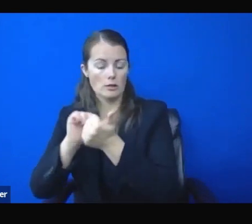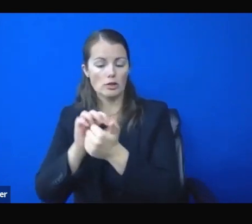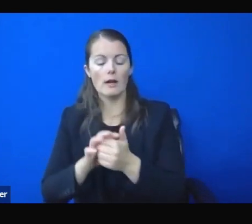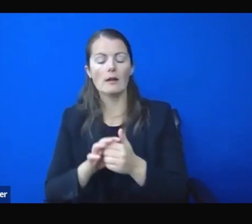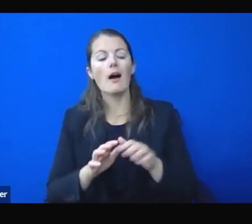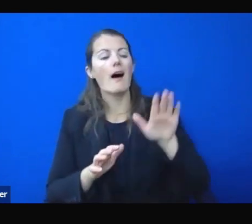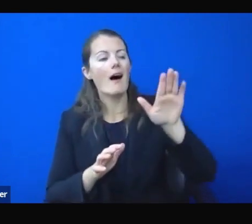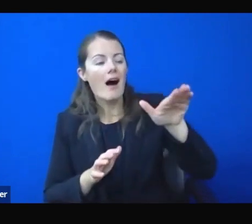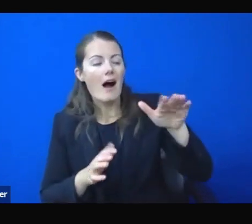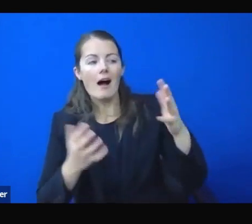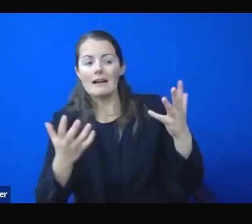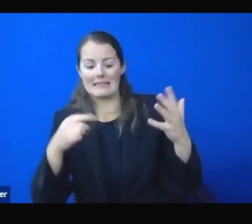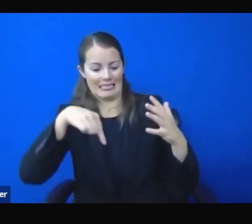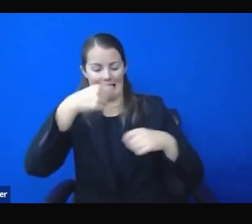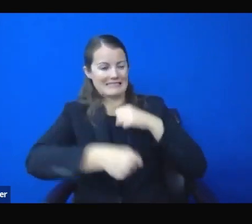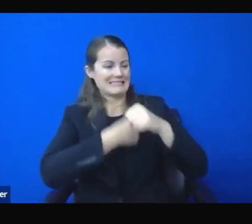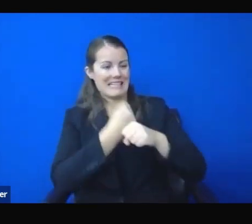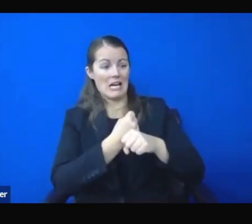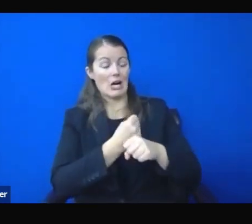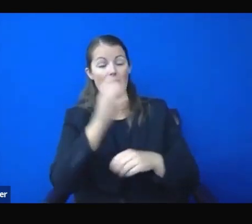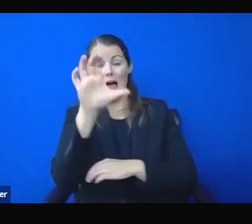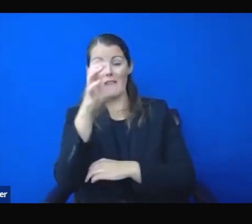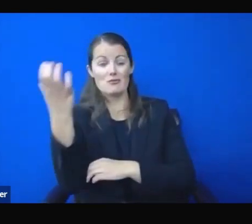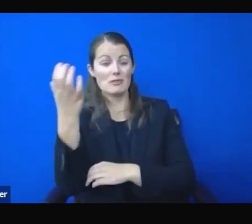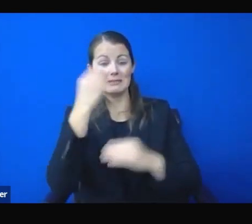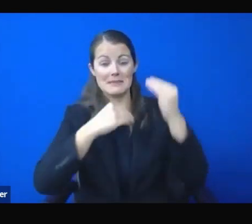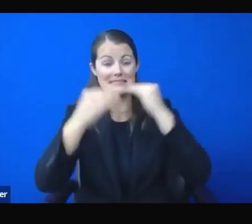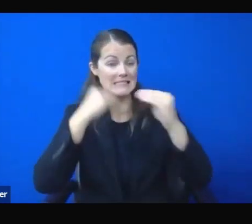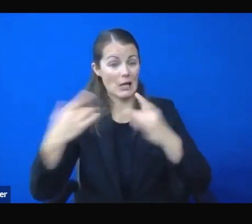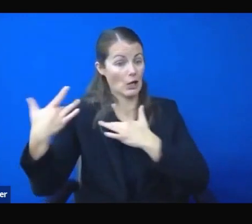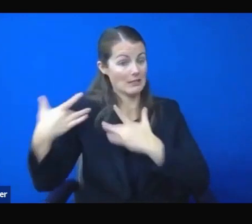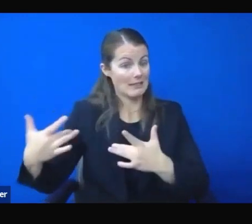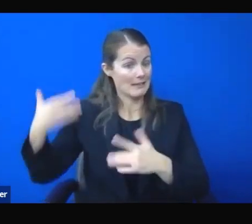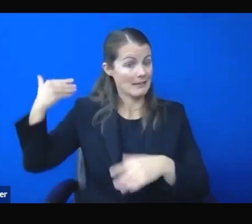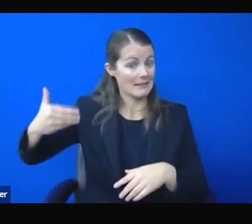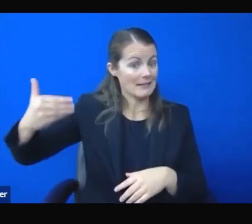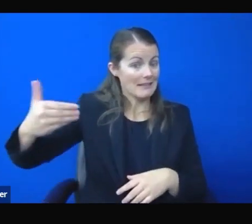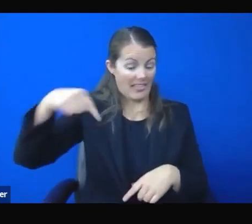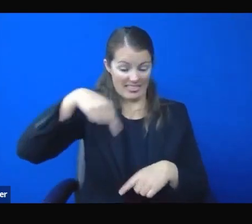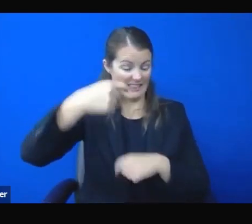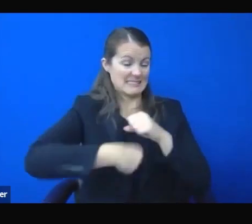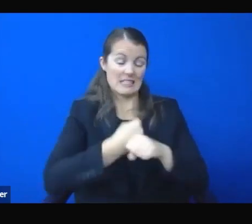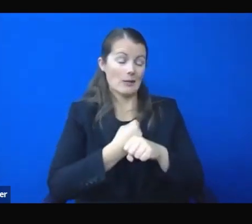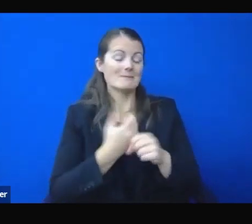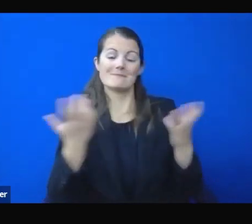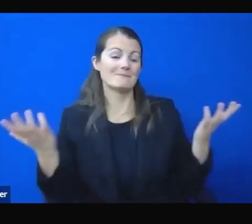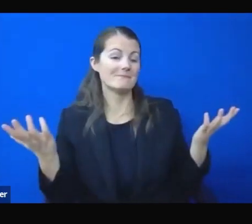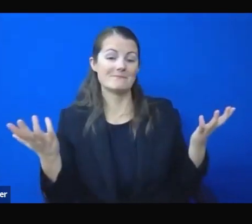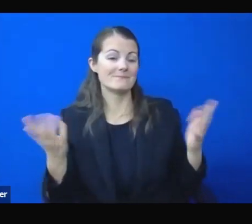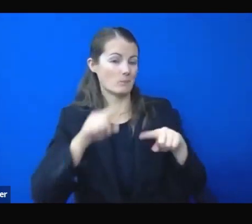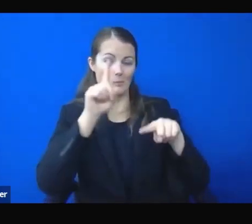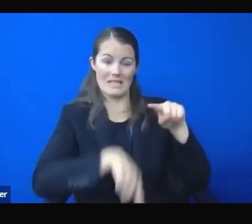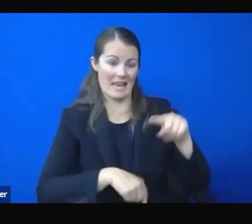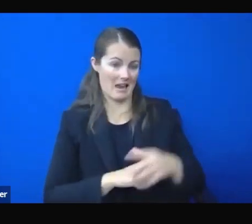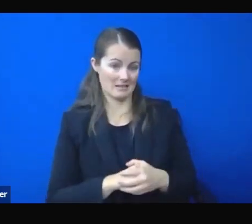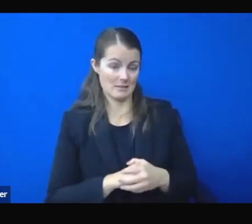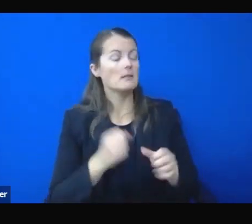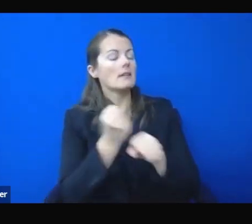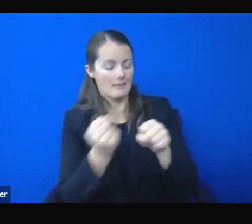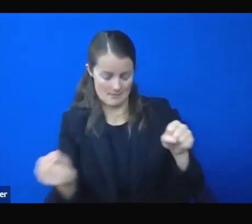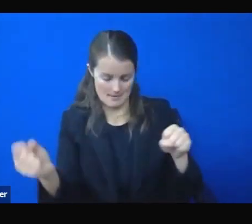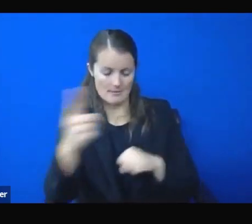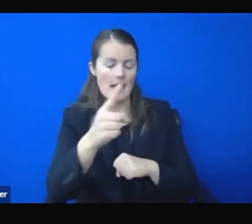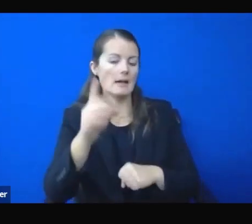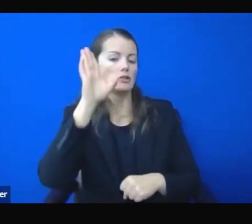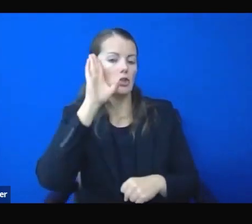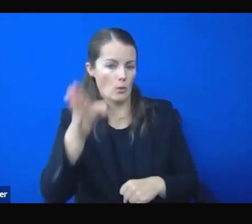together for that big Christmas dinner. And I'm giving you the gift. We're going to make it next year. We're going to all make it through this together. And next